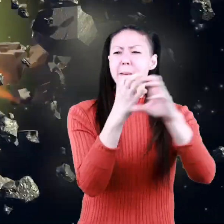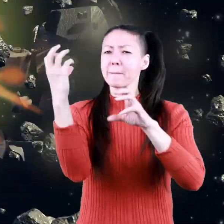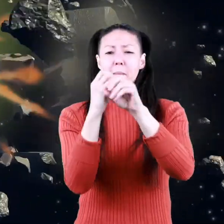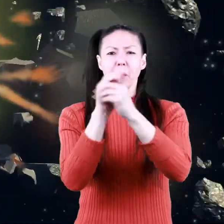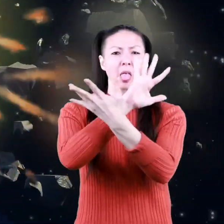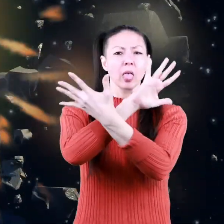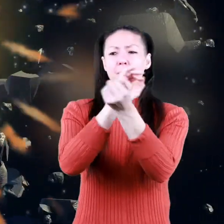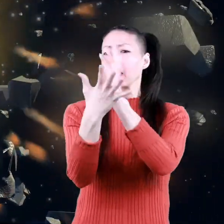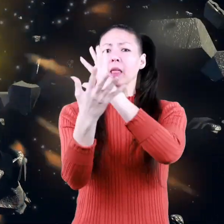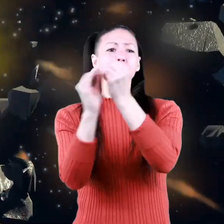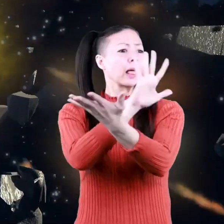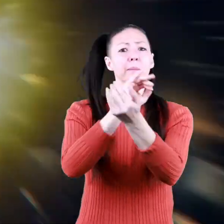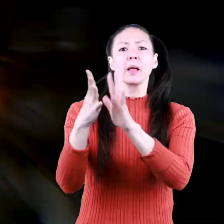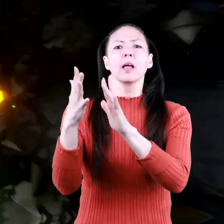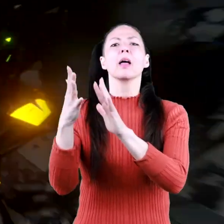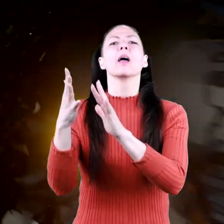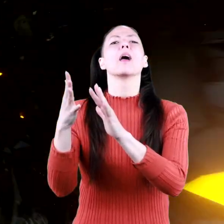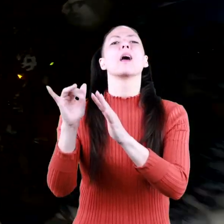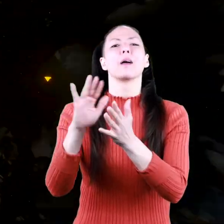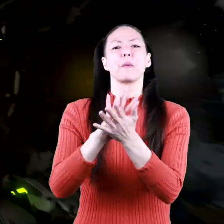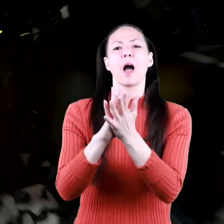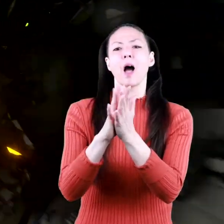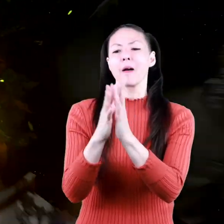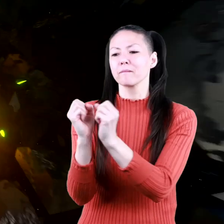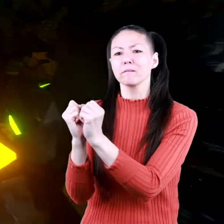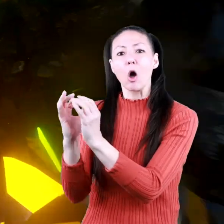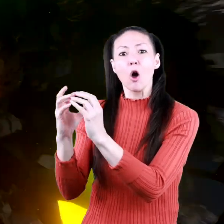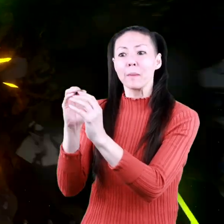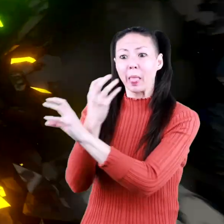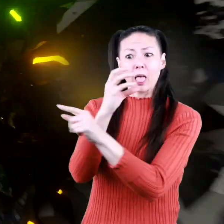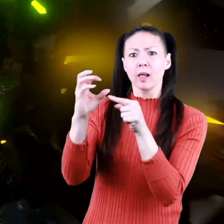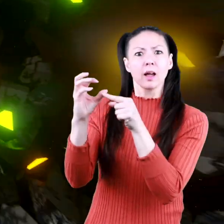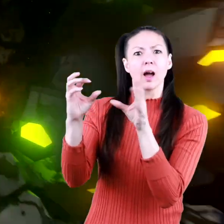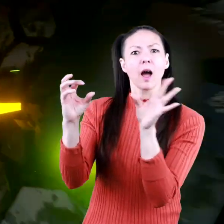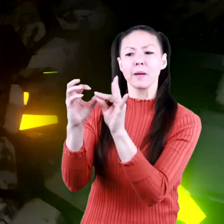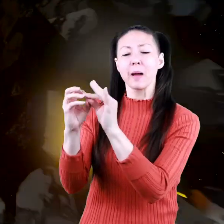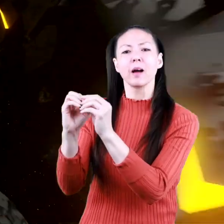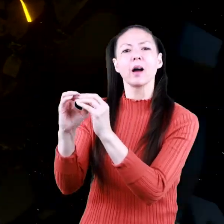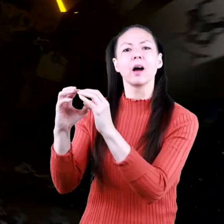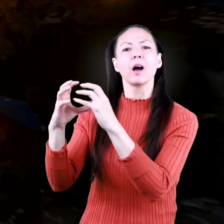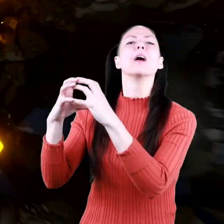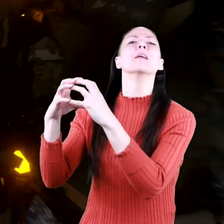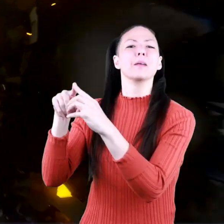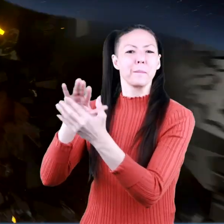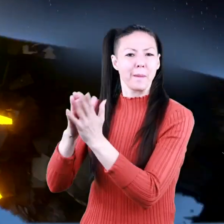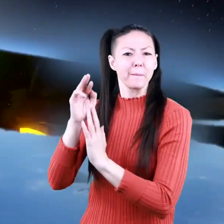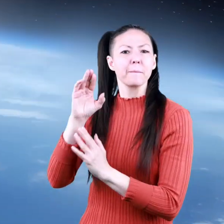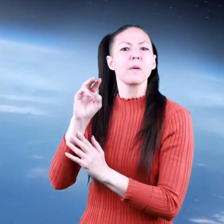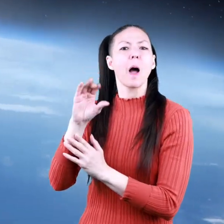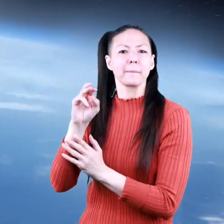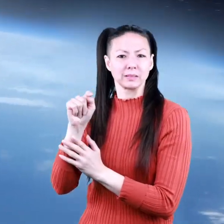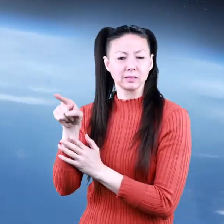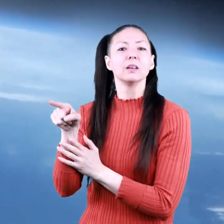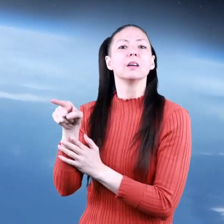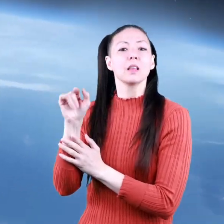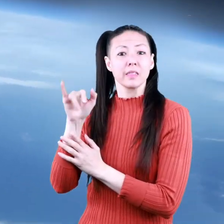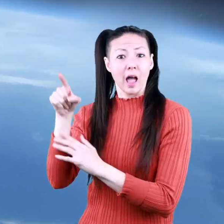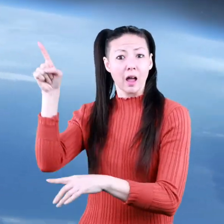other in space. They can also form from debris left behind by a comet. When meteoroids fall through